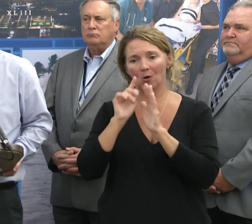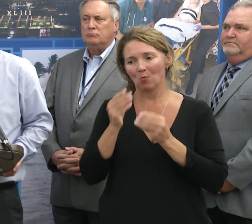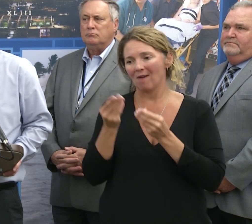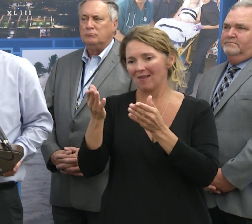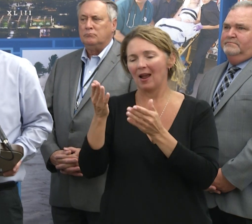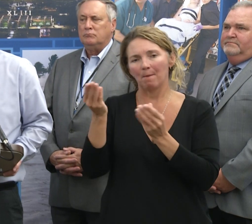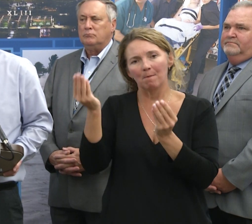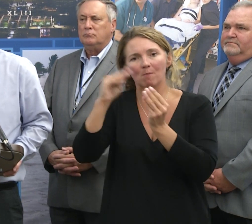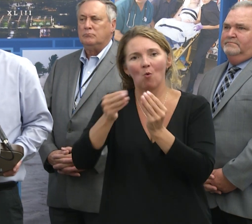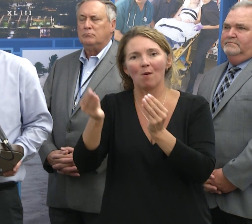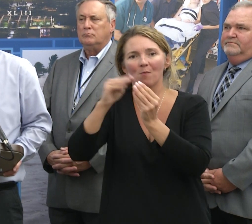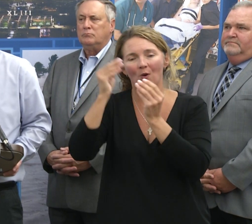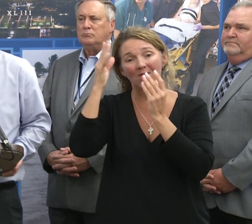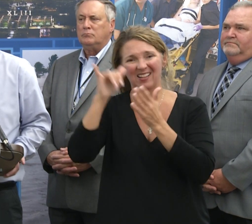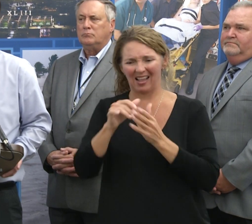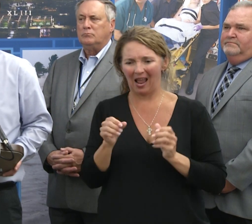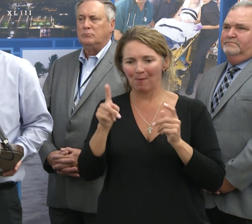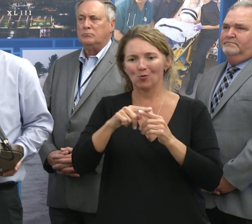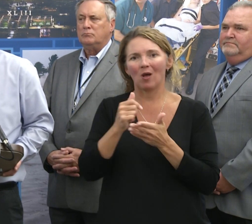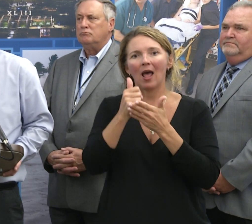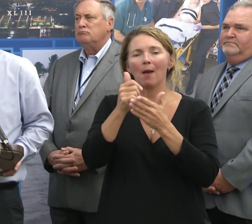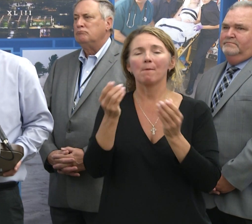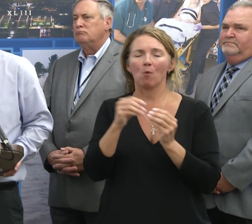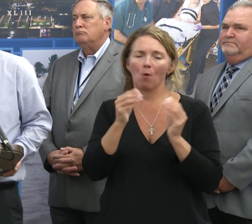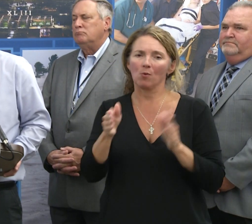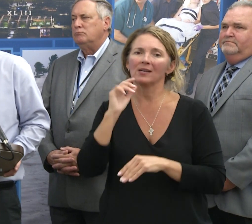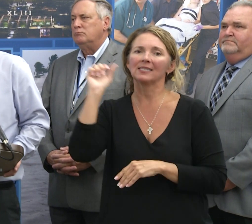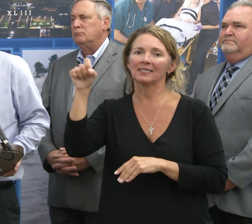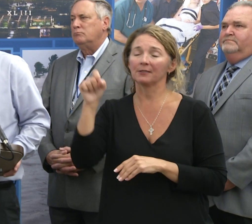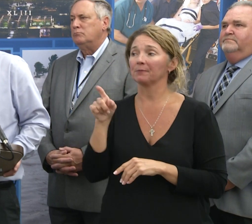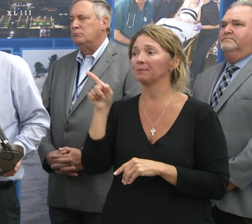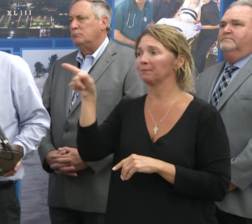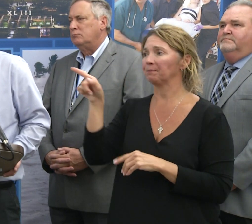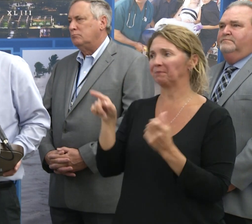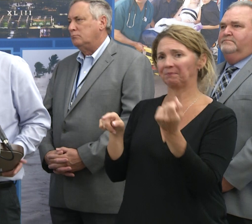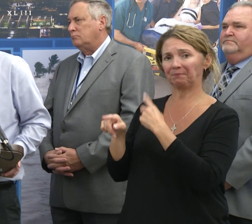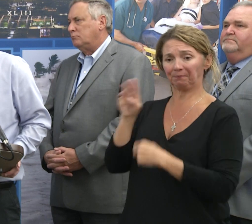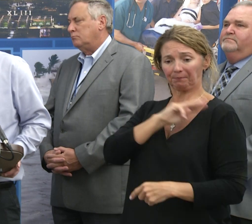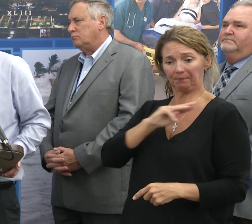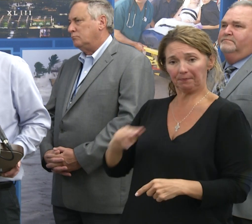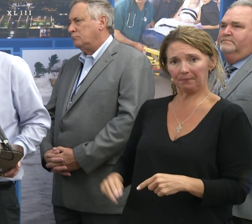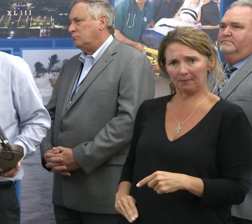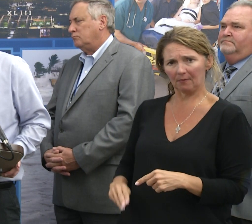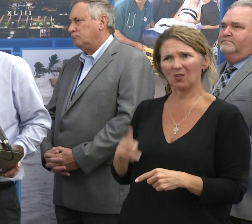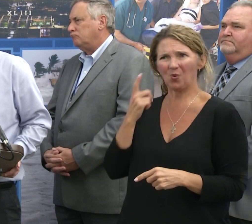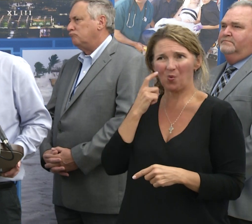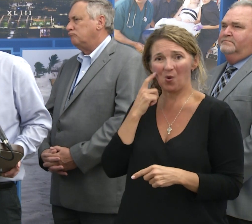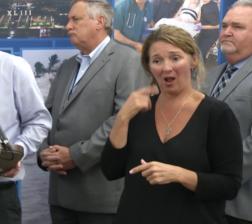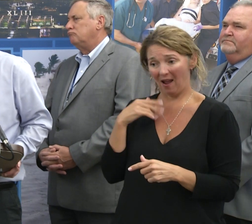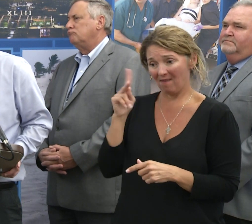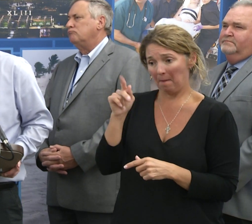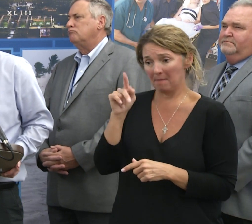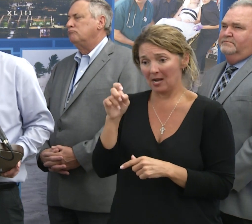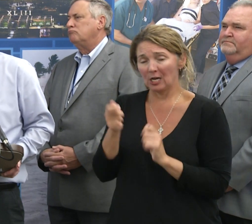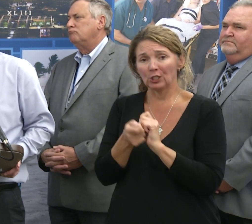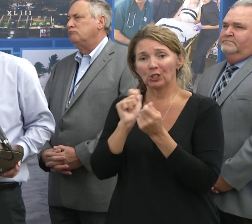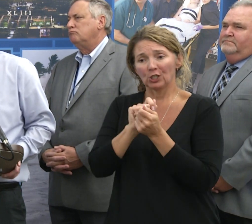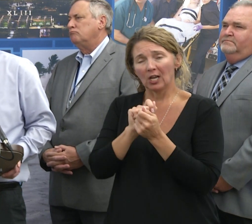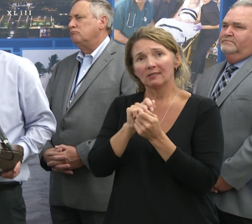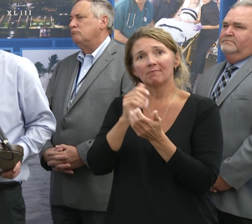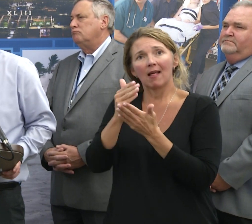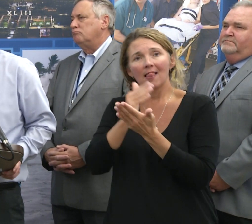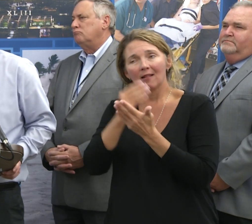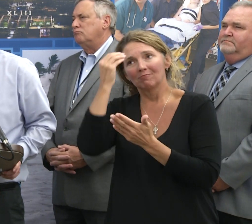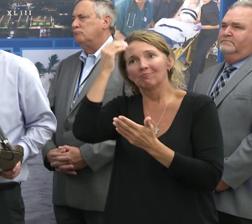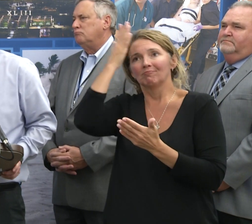to provide that information. So again, this could be an opportunity to help people get prepared. We asked the mayor if there were any updates or changes that the city learned lessons